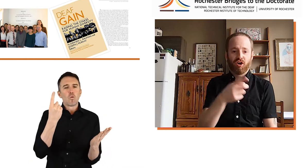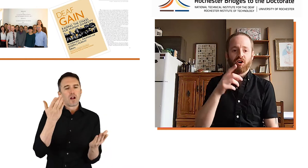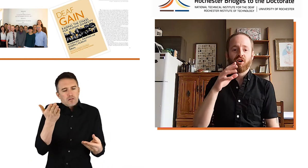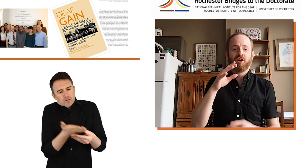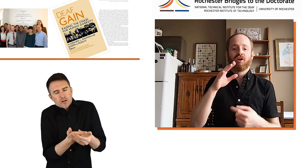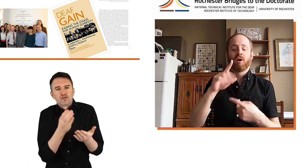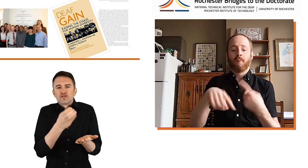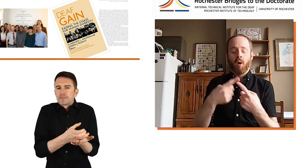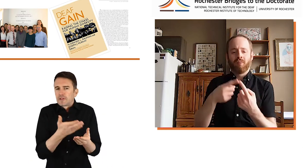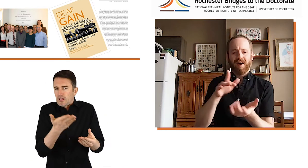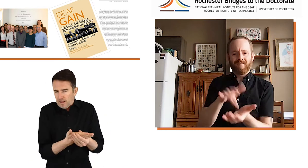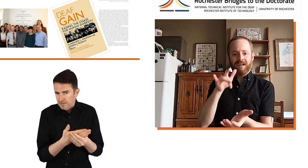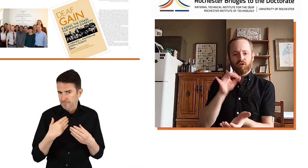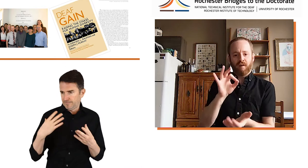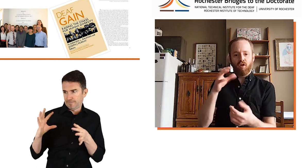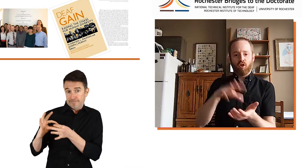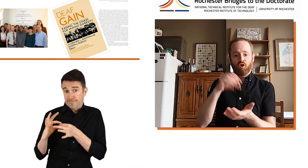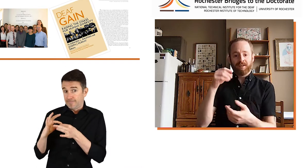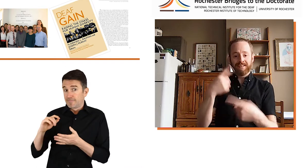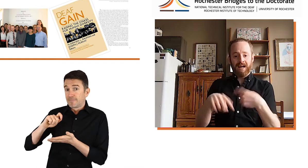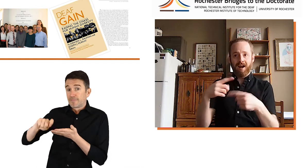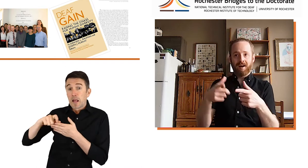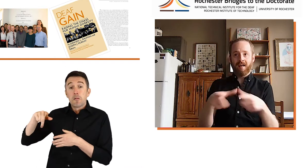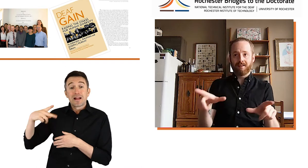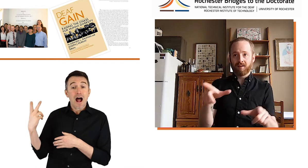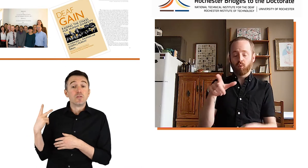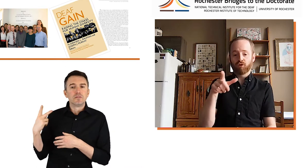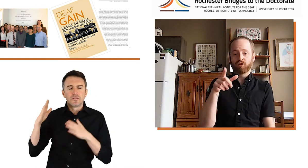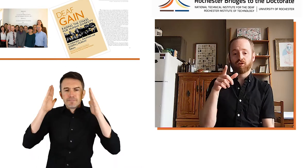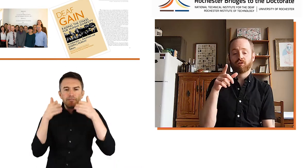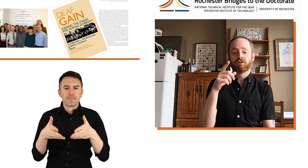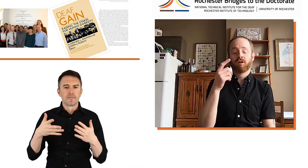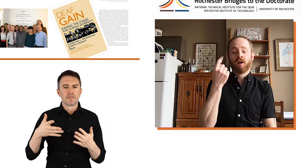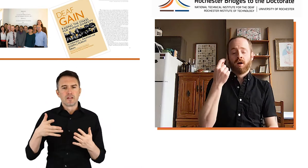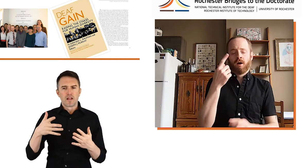talking about the advantages of learning sign language.